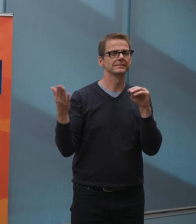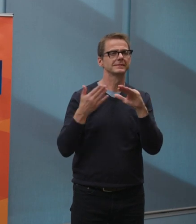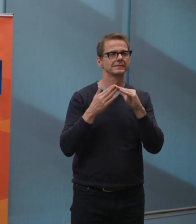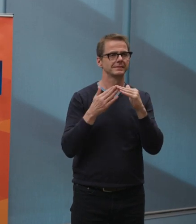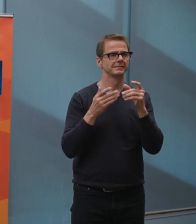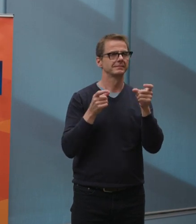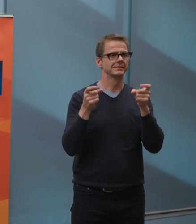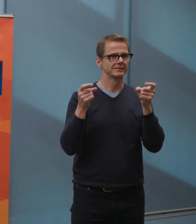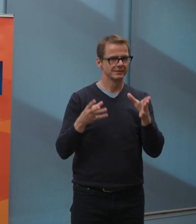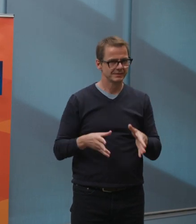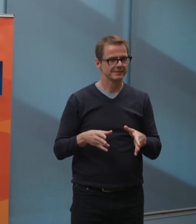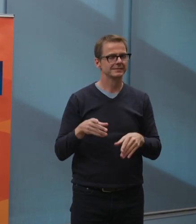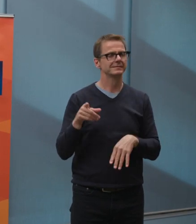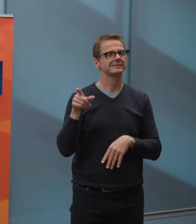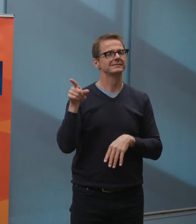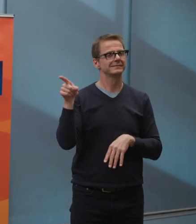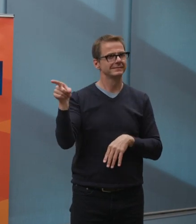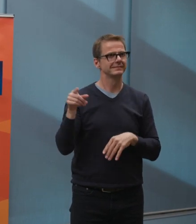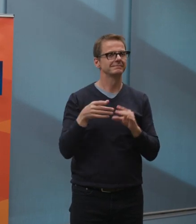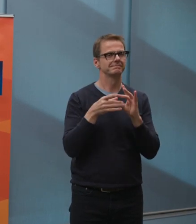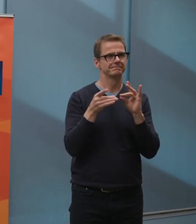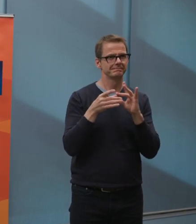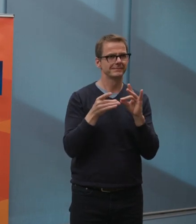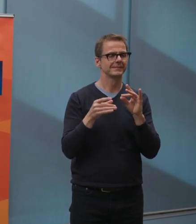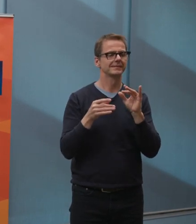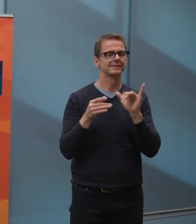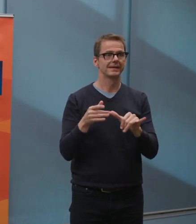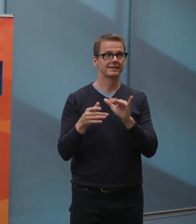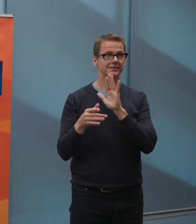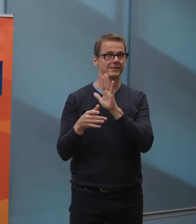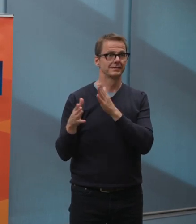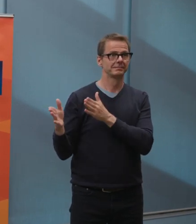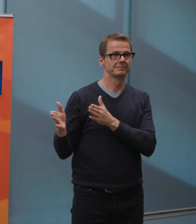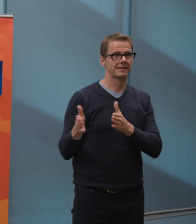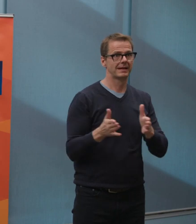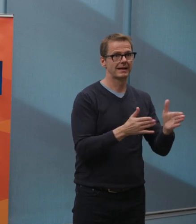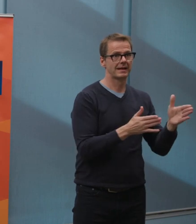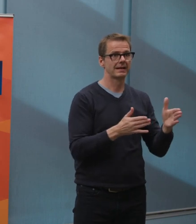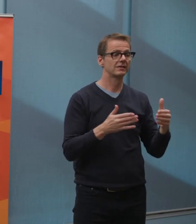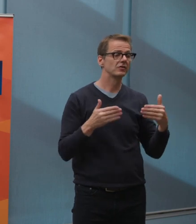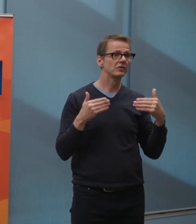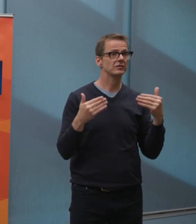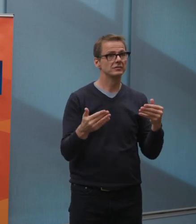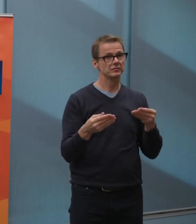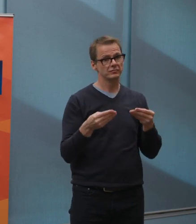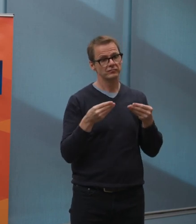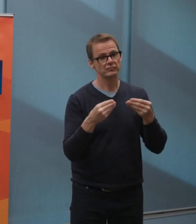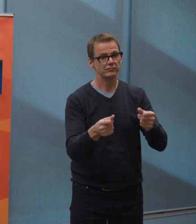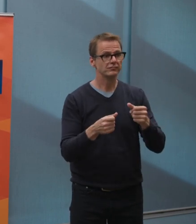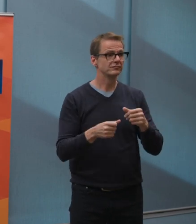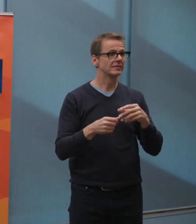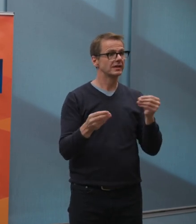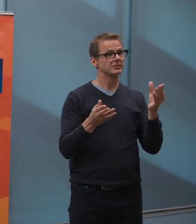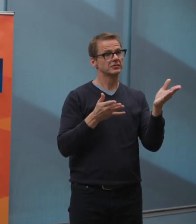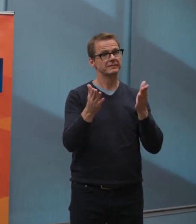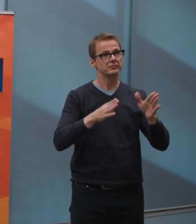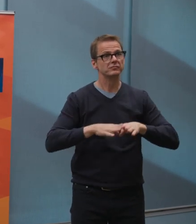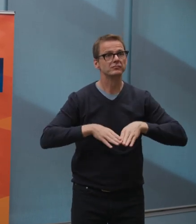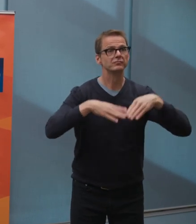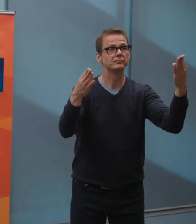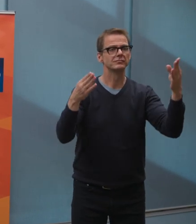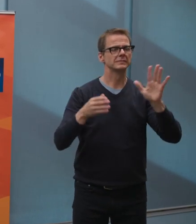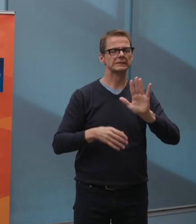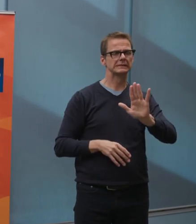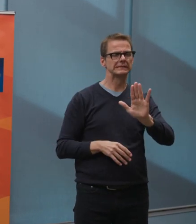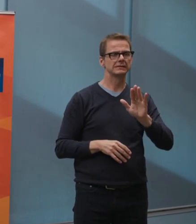And we know everyone is keen on hearing all the details of exactly what reopening will look like, and more info will be forthcoming over the next week.